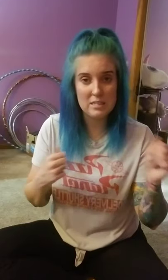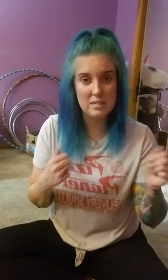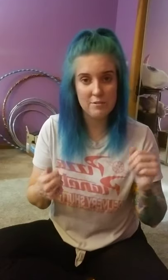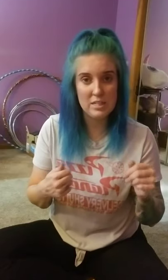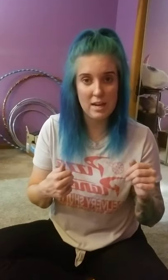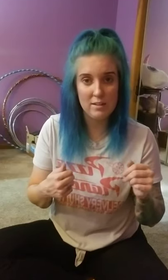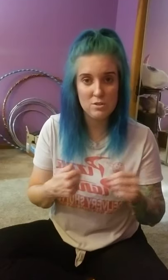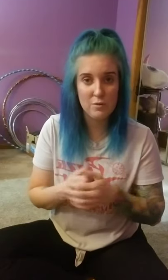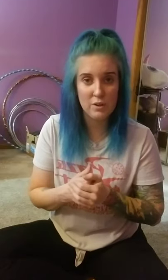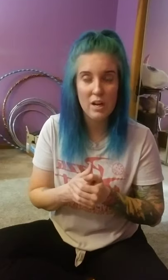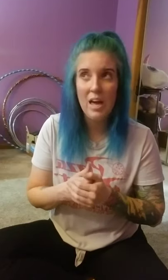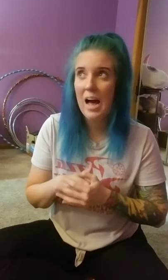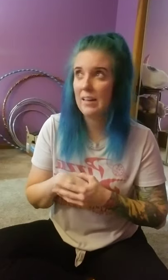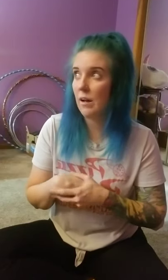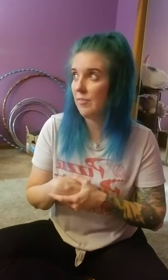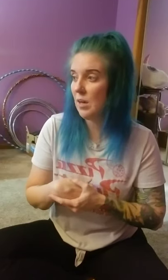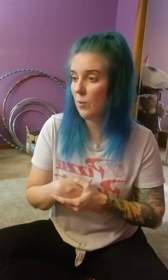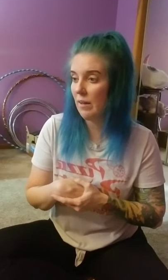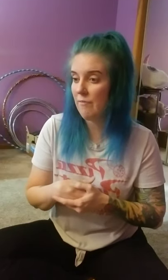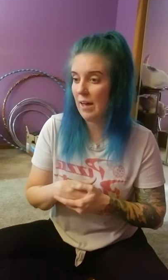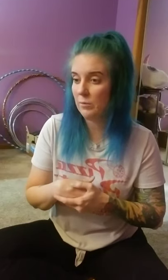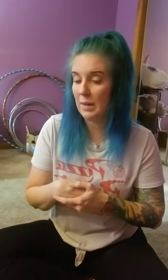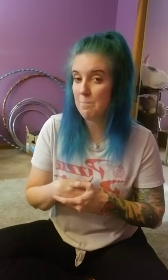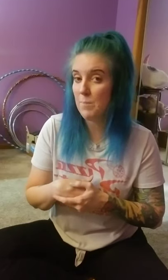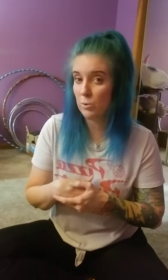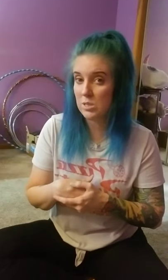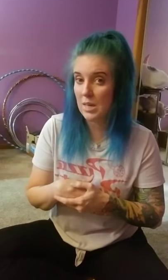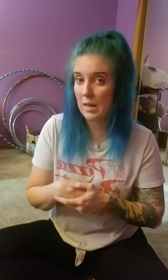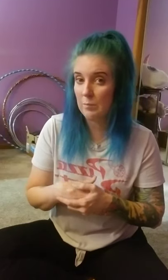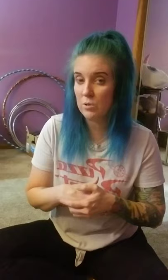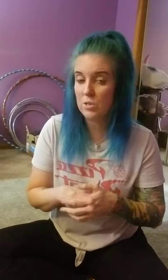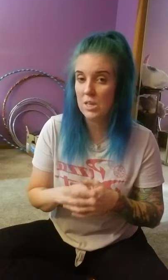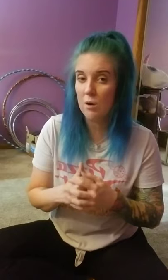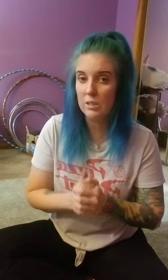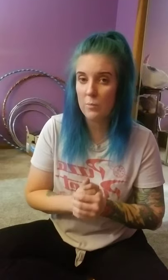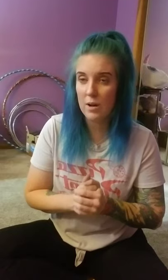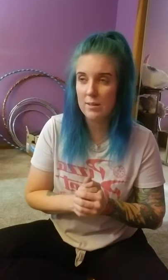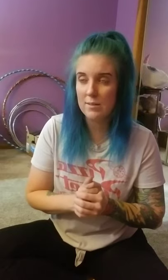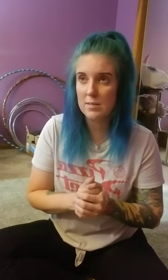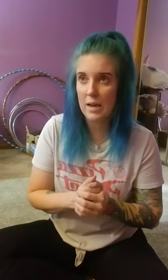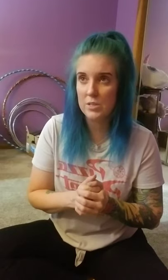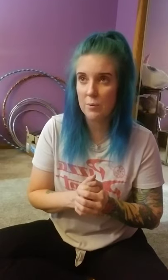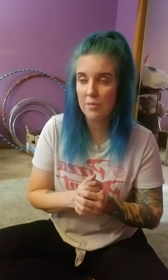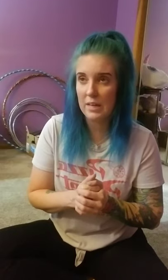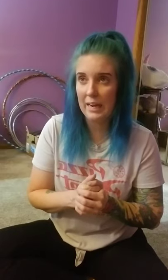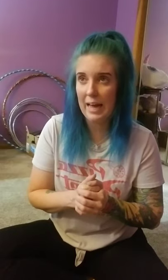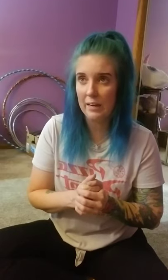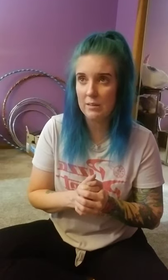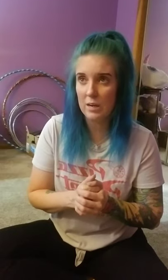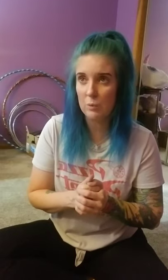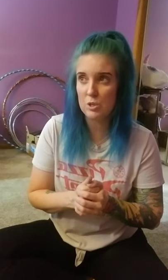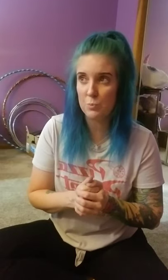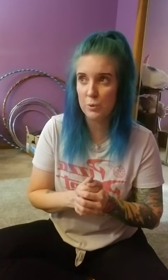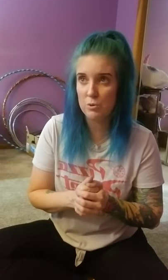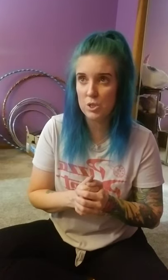the different signs. I think what I found had most of the animals. The only ones I don't think it had in there was rooster,